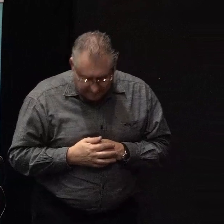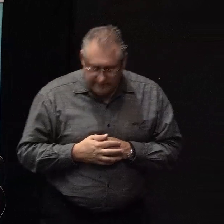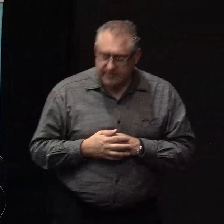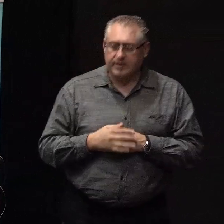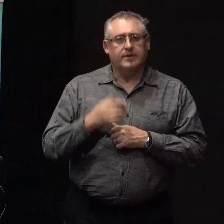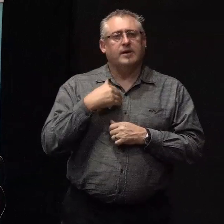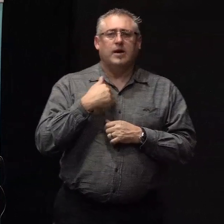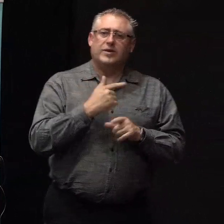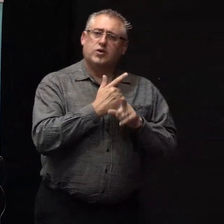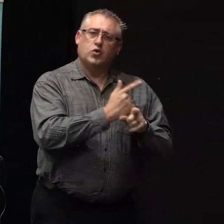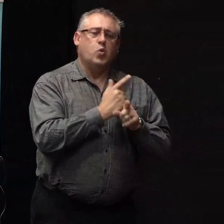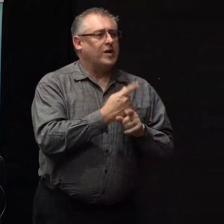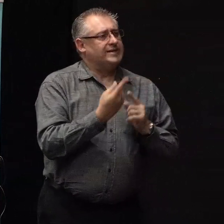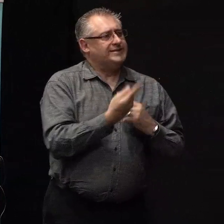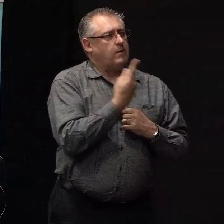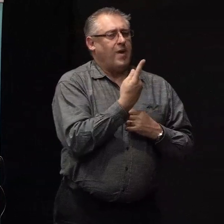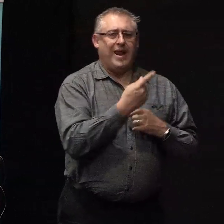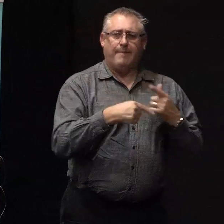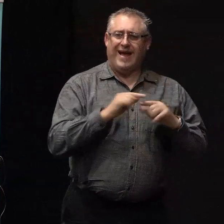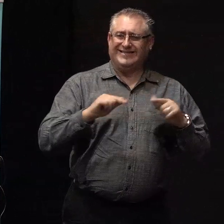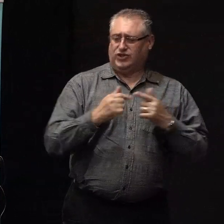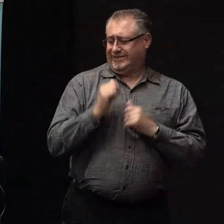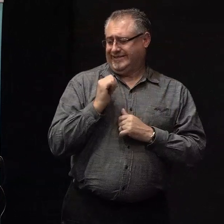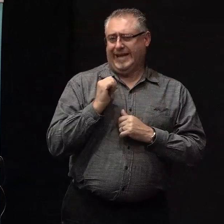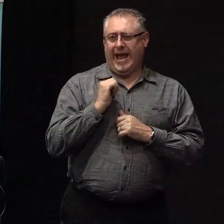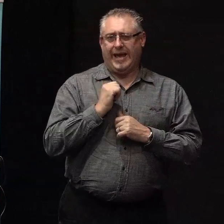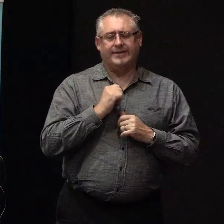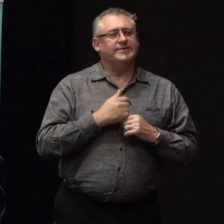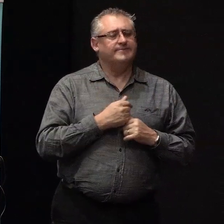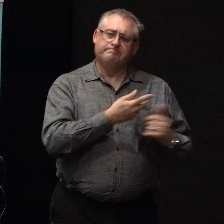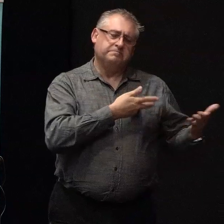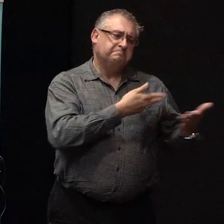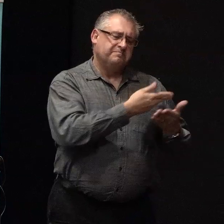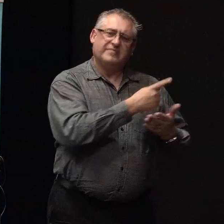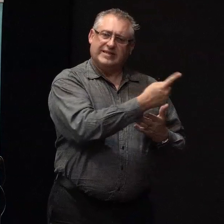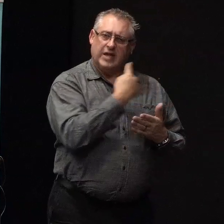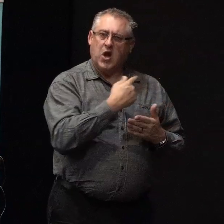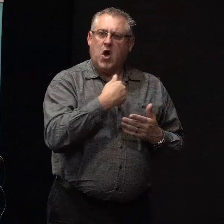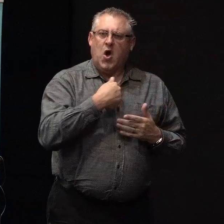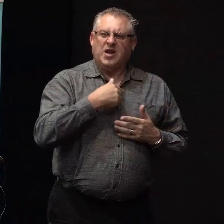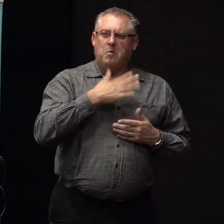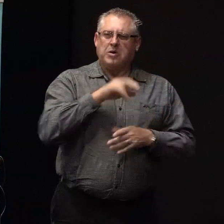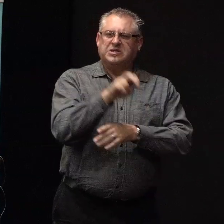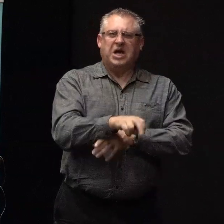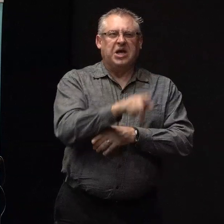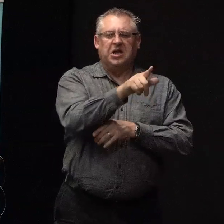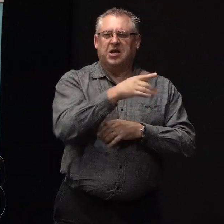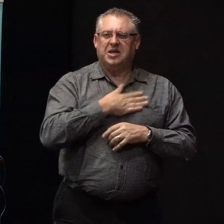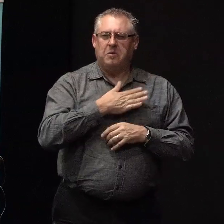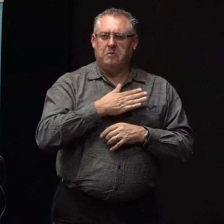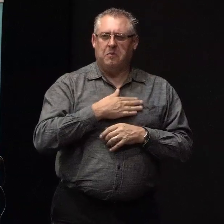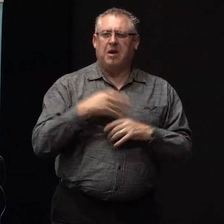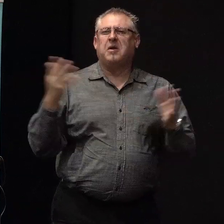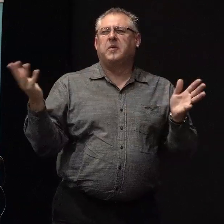I was talking to someone about the session we did yesterday, and they said, Oh, I didn't really want to sit in on that session, because it's all a bit